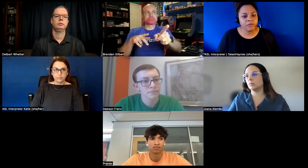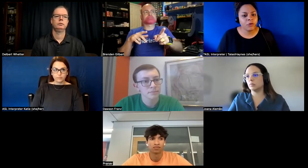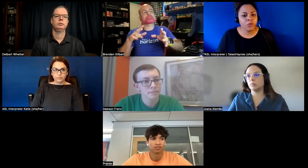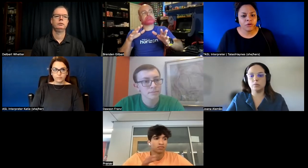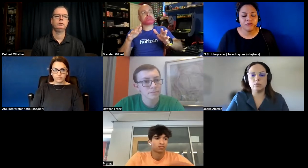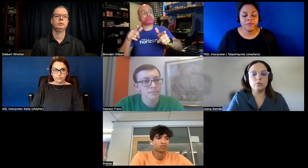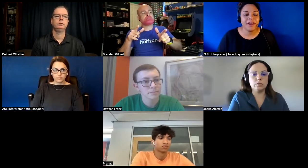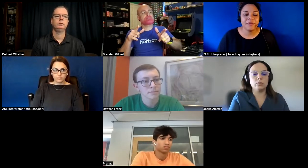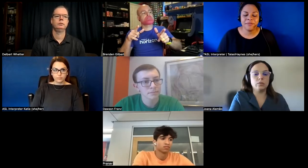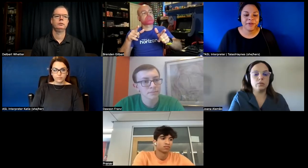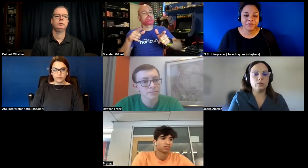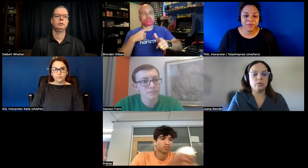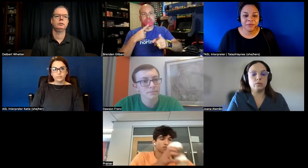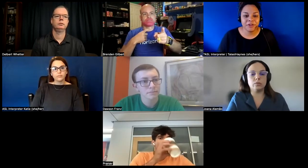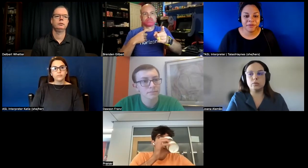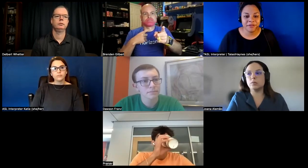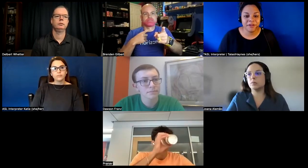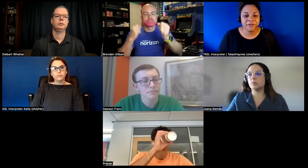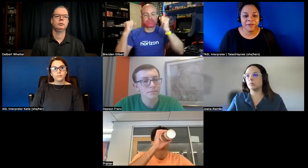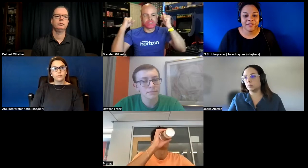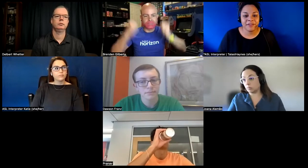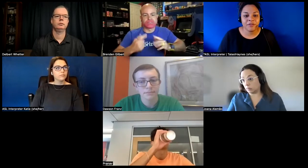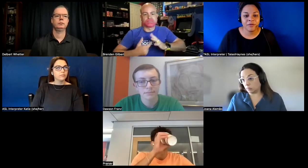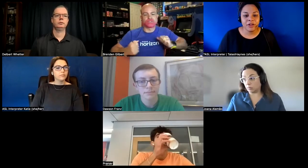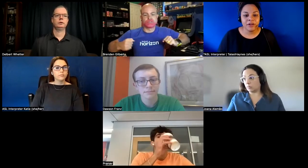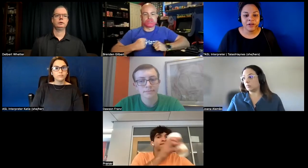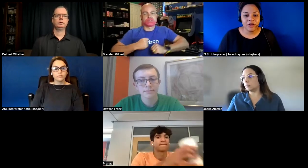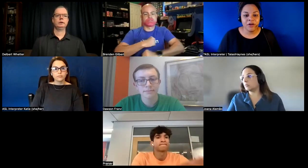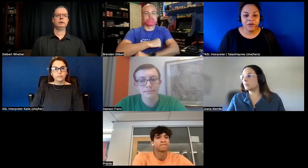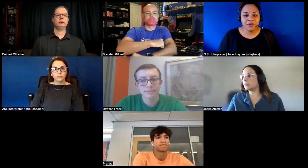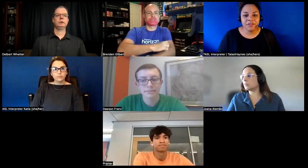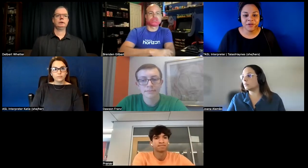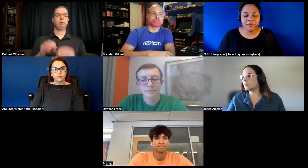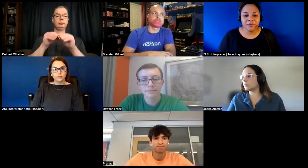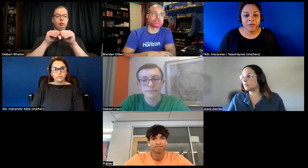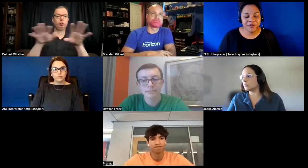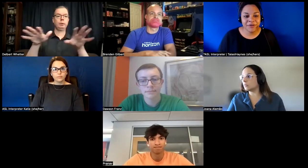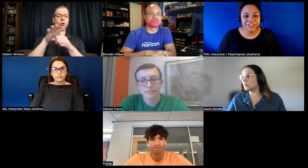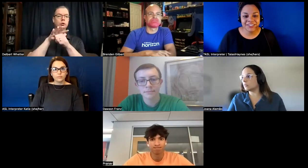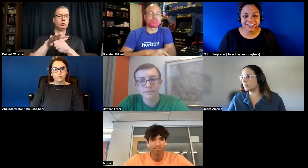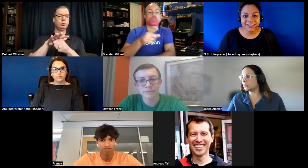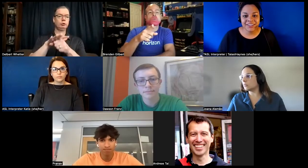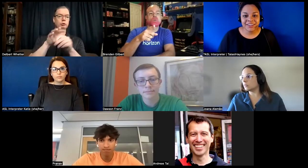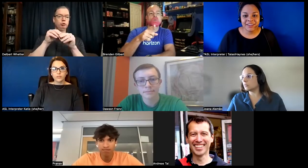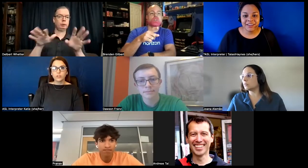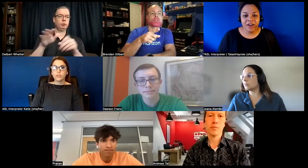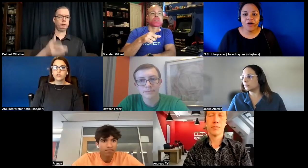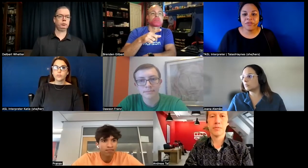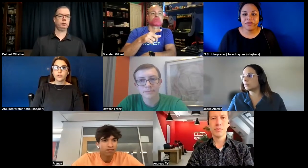cool culture but anyway back to my point a little bit a little in place here so oh no it disappeared what was your question uh distributor